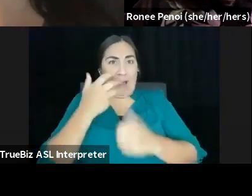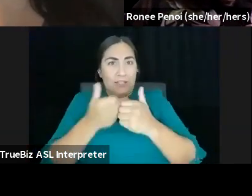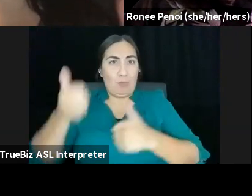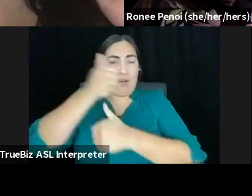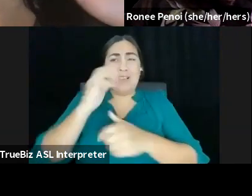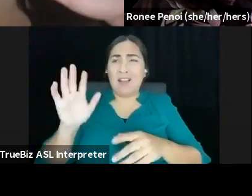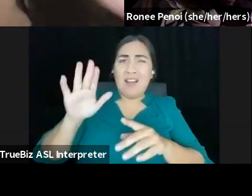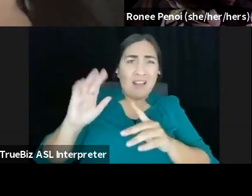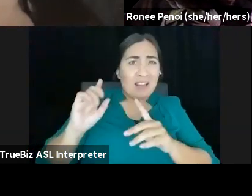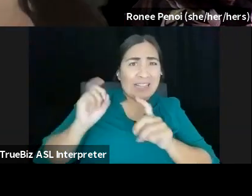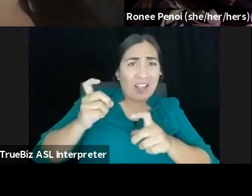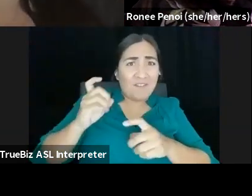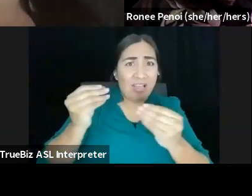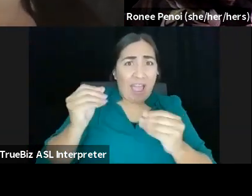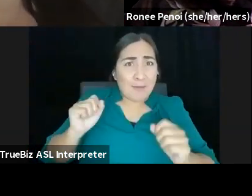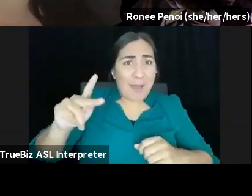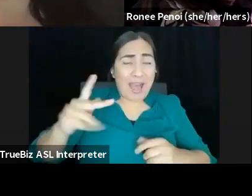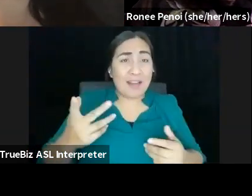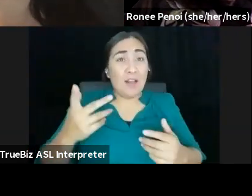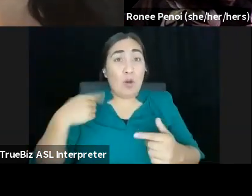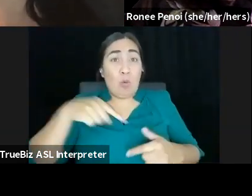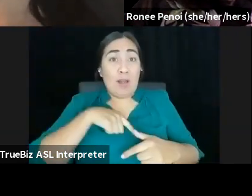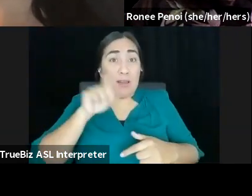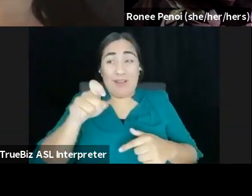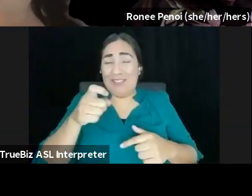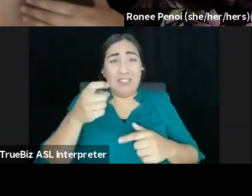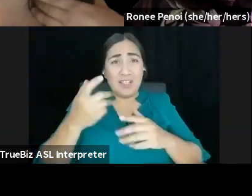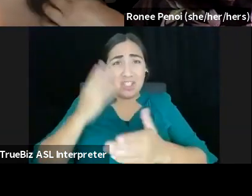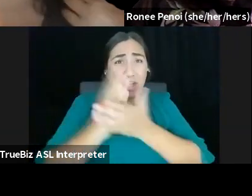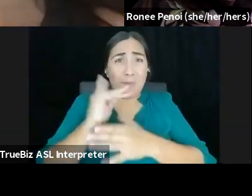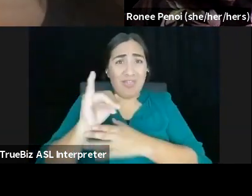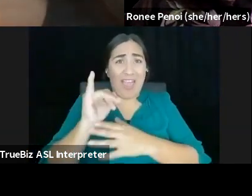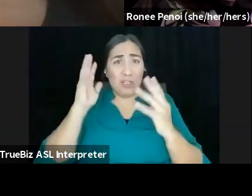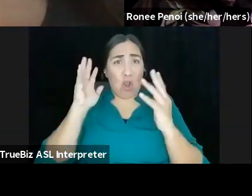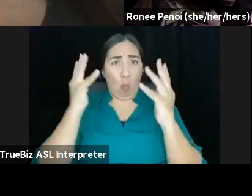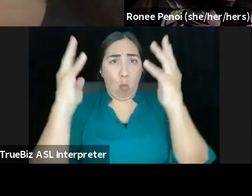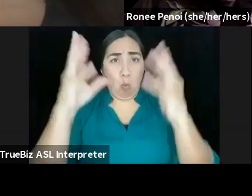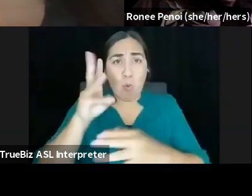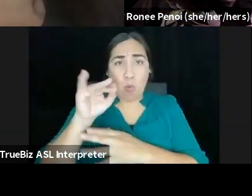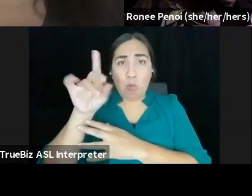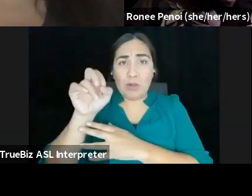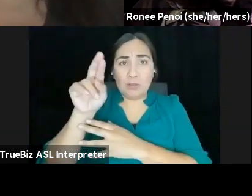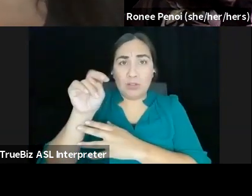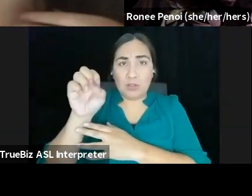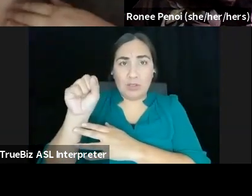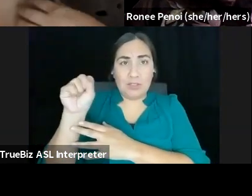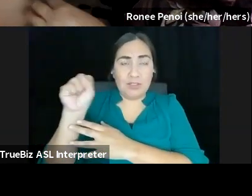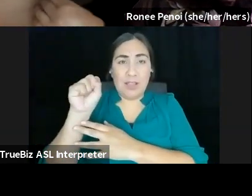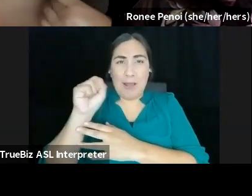get rid of this wilderness myth. That's another way. Because whenever we talk about like, I think about the Amazonian rainforest as an